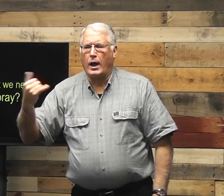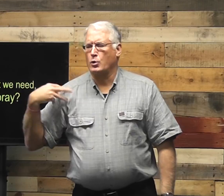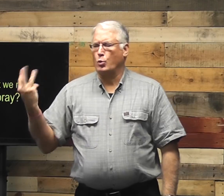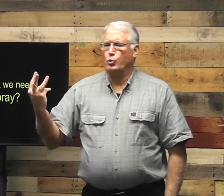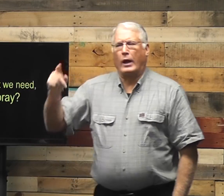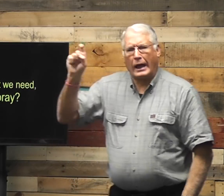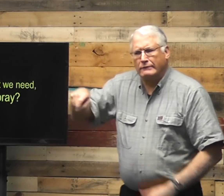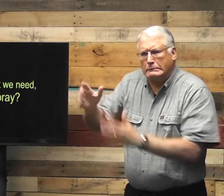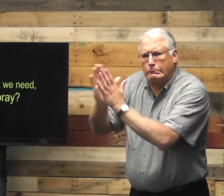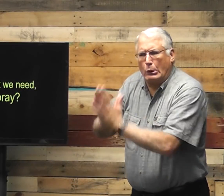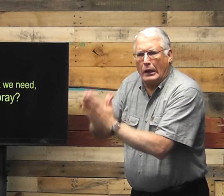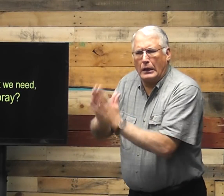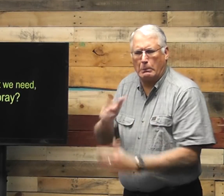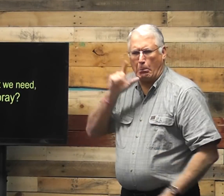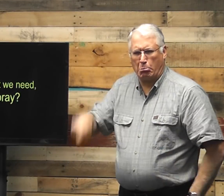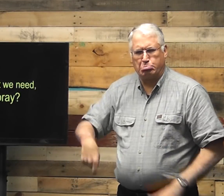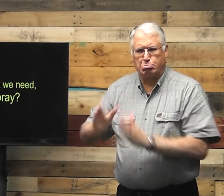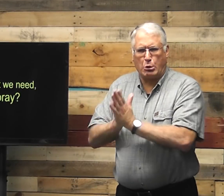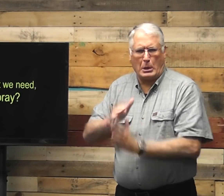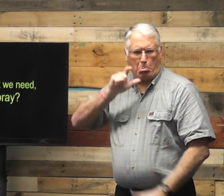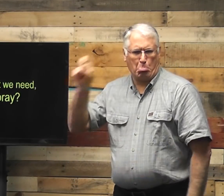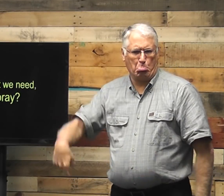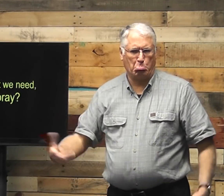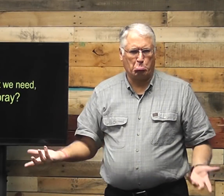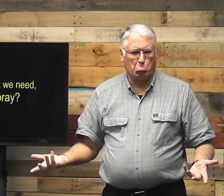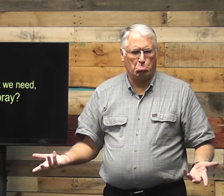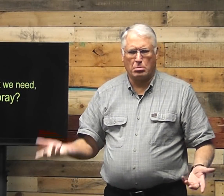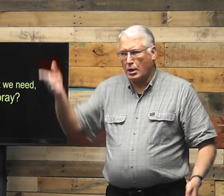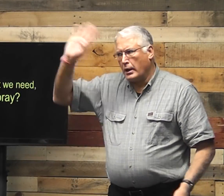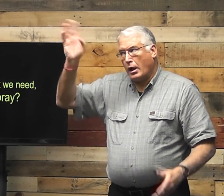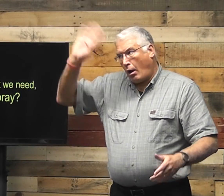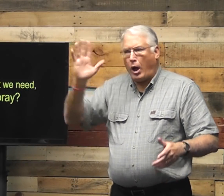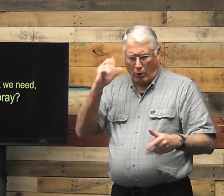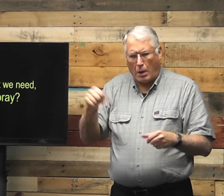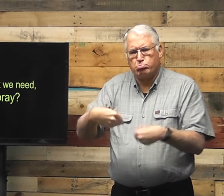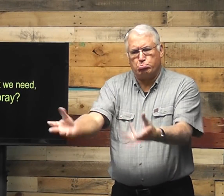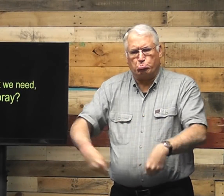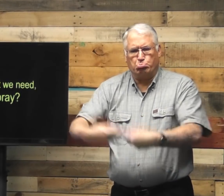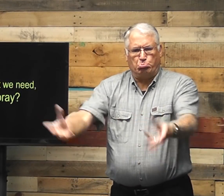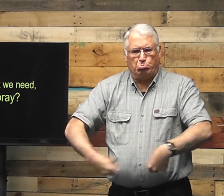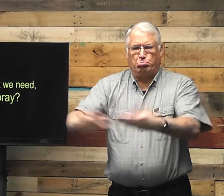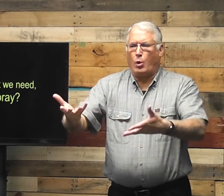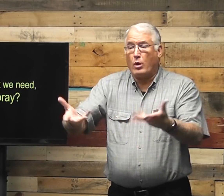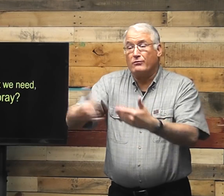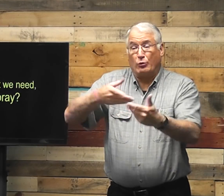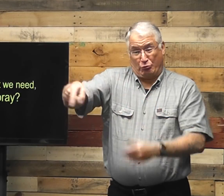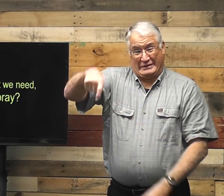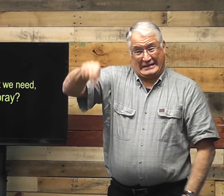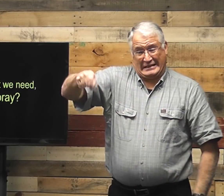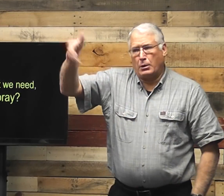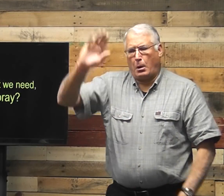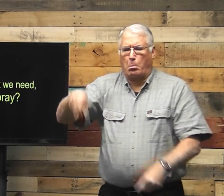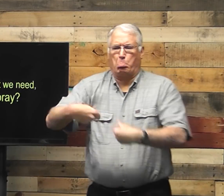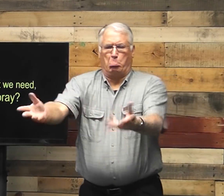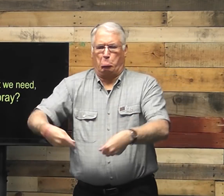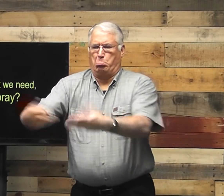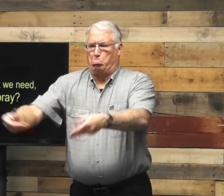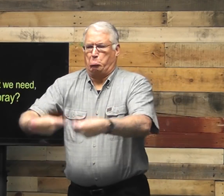Why did George Washington have to pray? He didn't have to do that, right? God would have already provided him with whatever he needs.